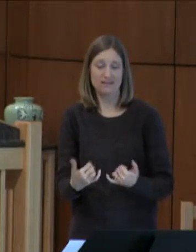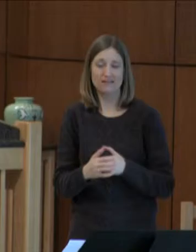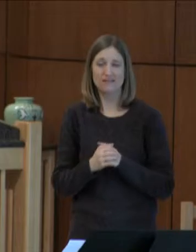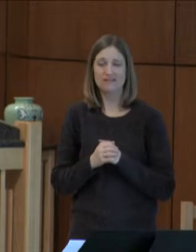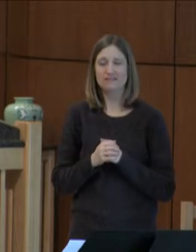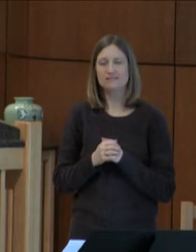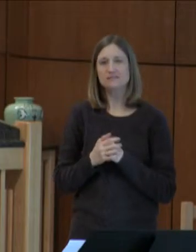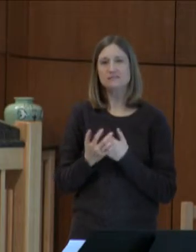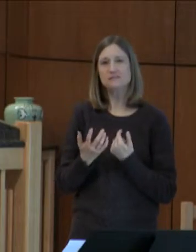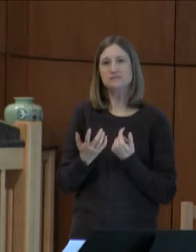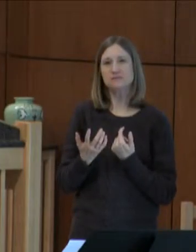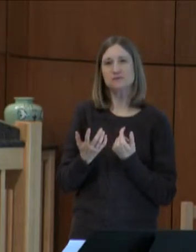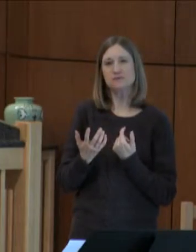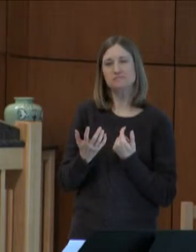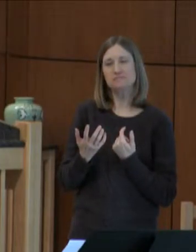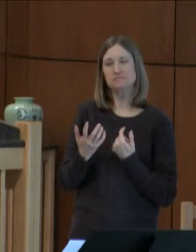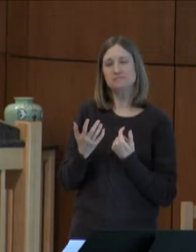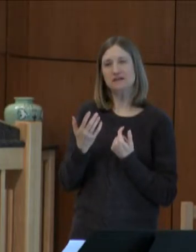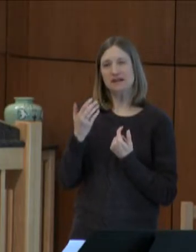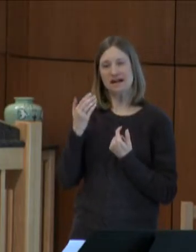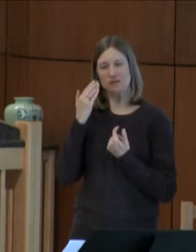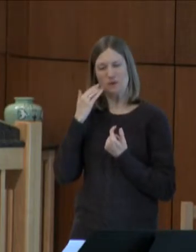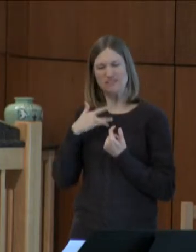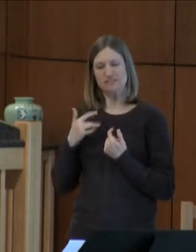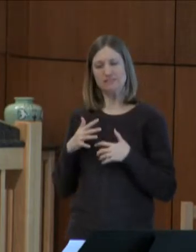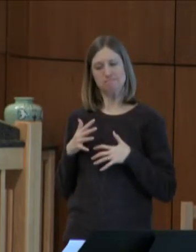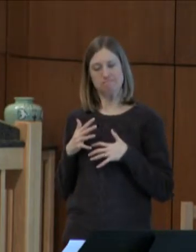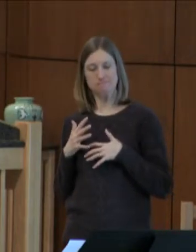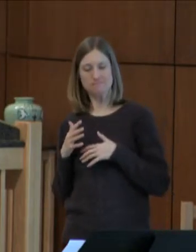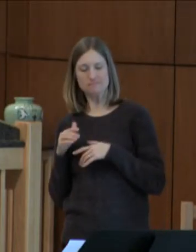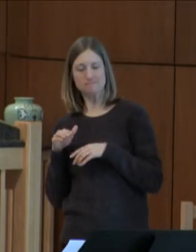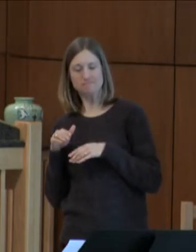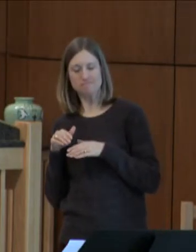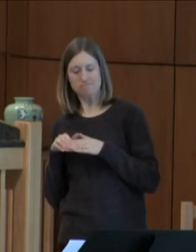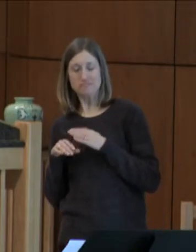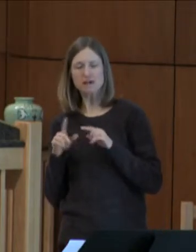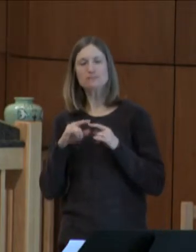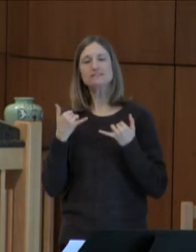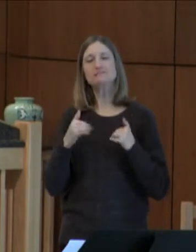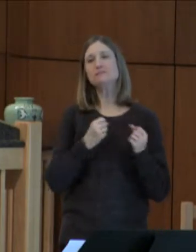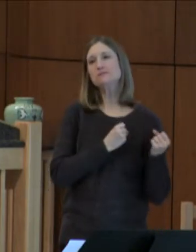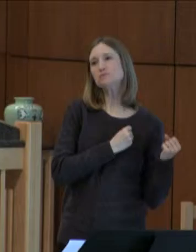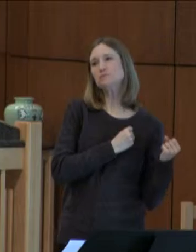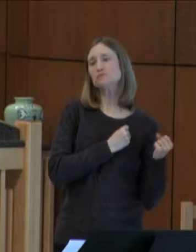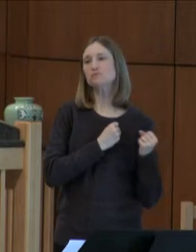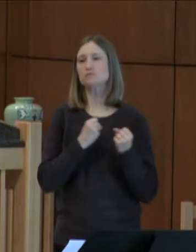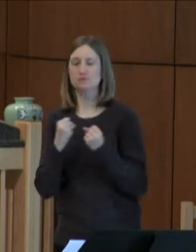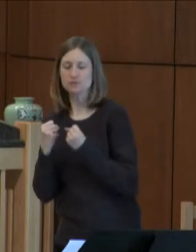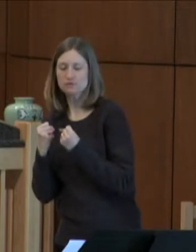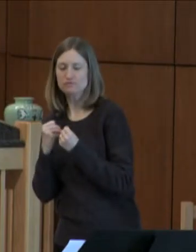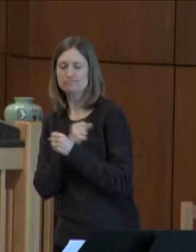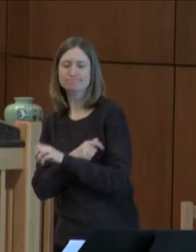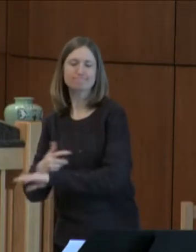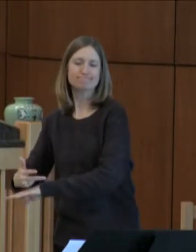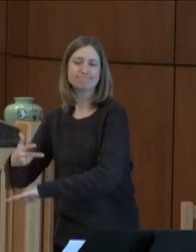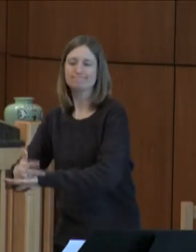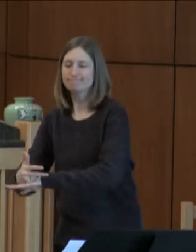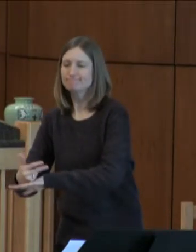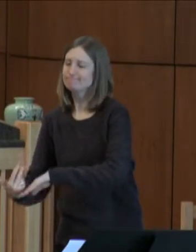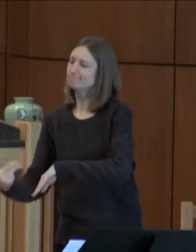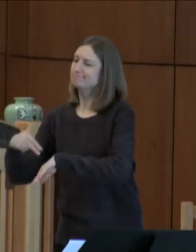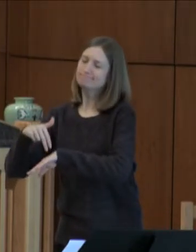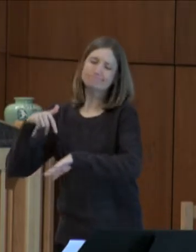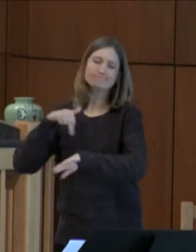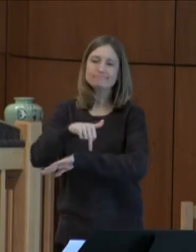So even if I was a bit apprehensive, I got in the car and drove to the hospital. I found a place to park and I got the room